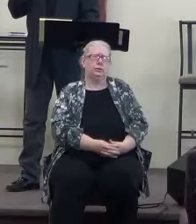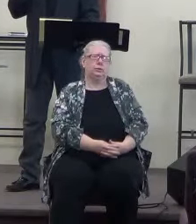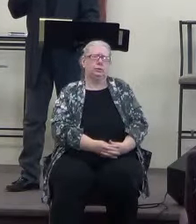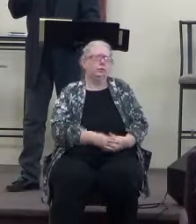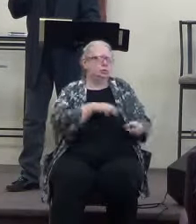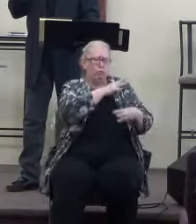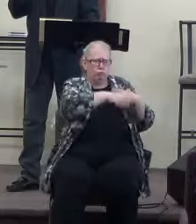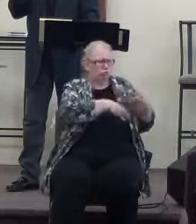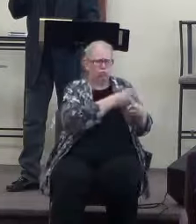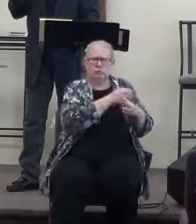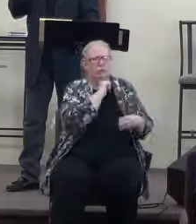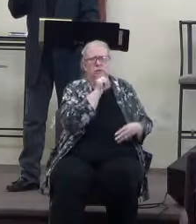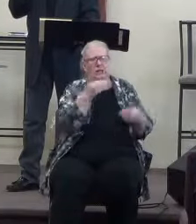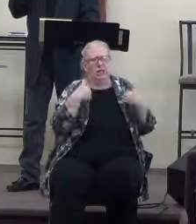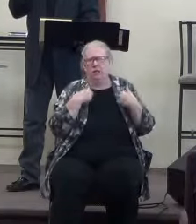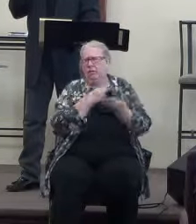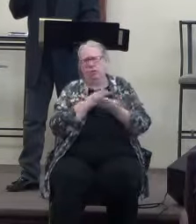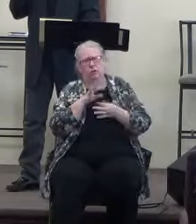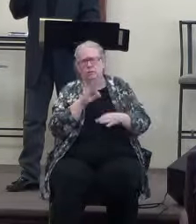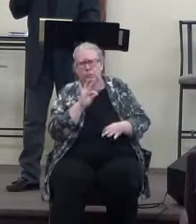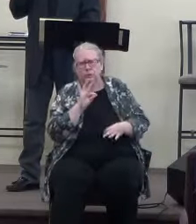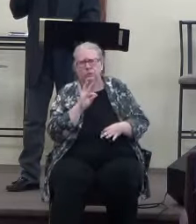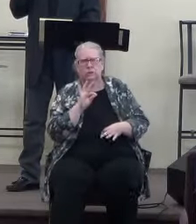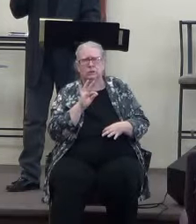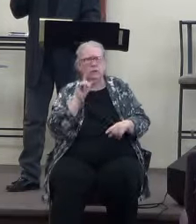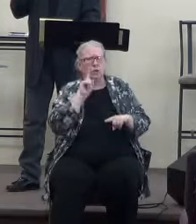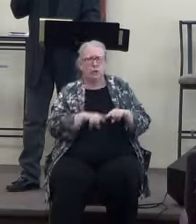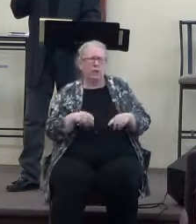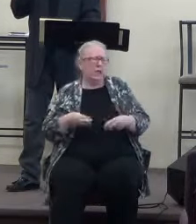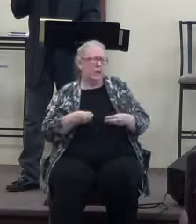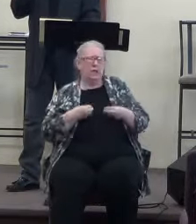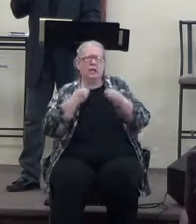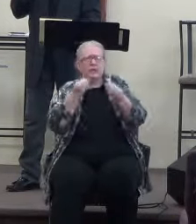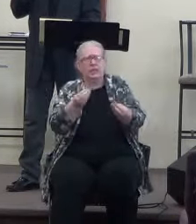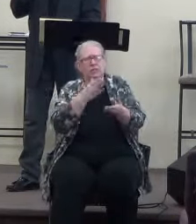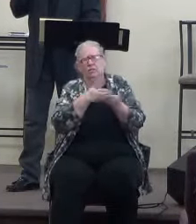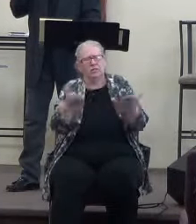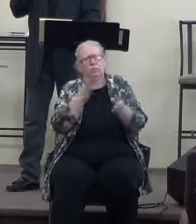The world doesn't have Him. And I say so many times, you can't give away what you don't have.